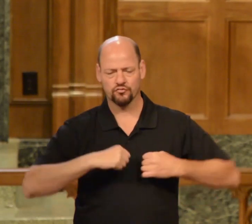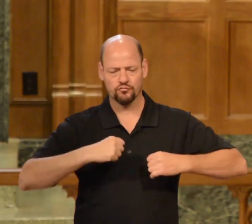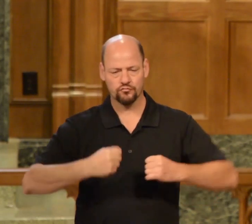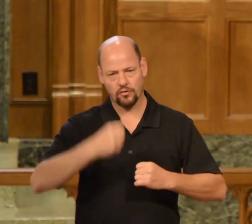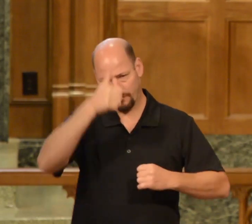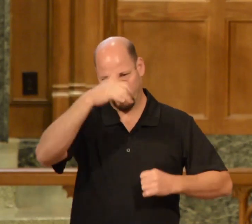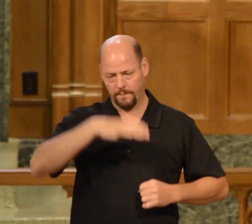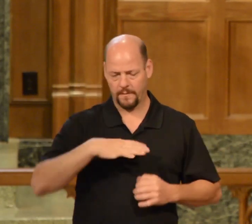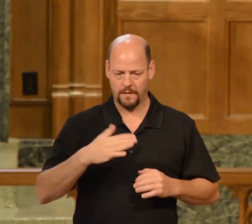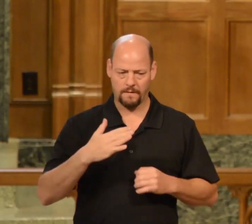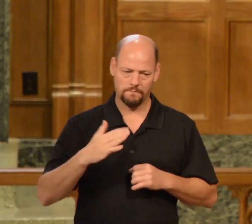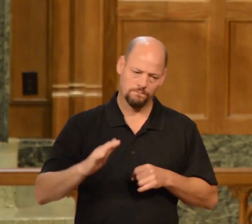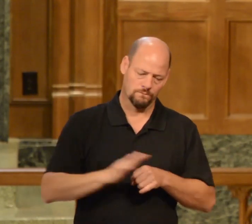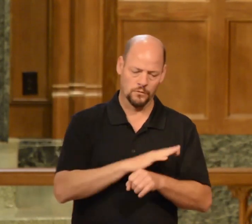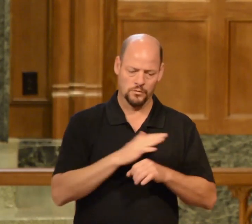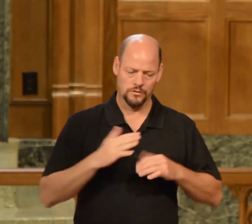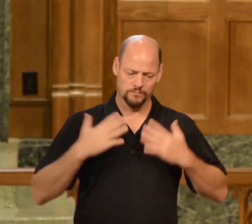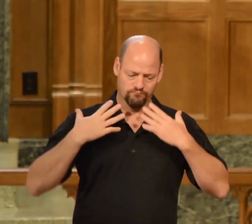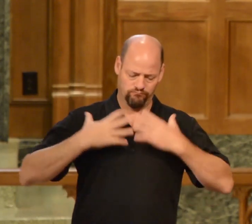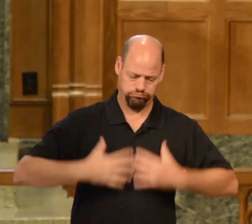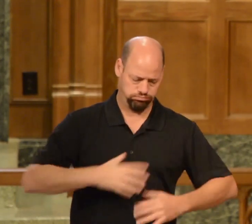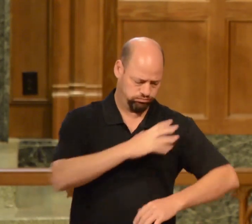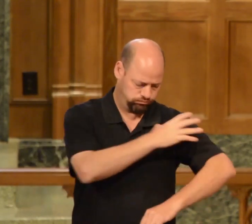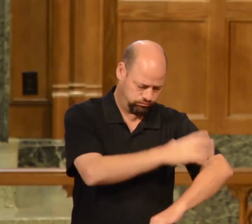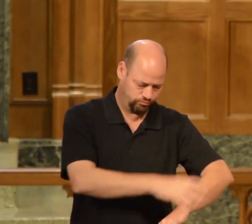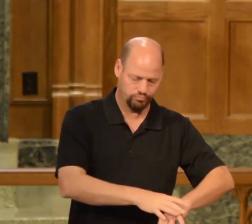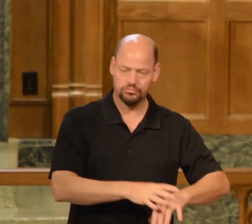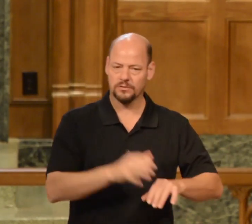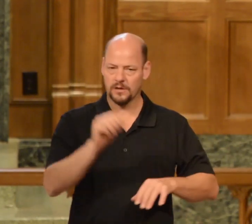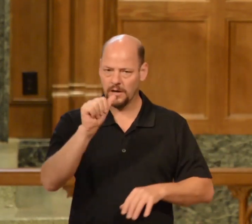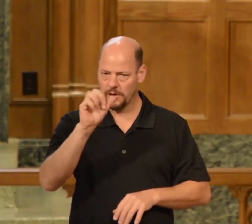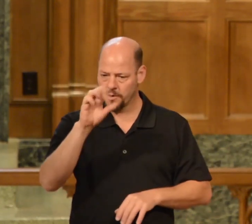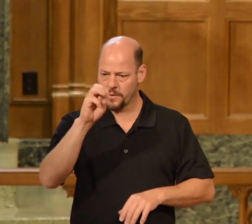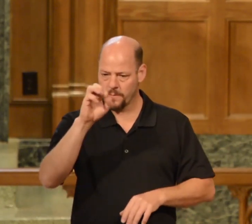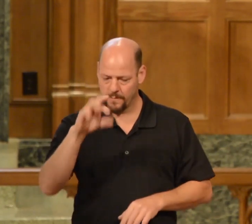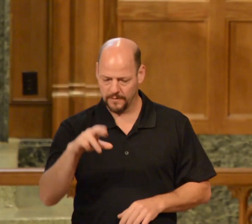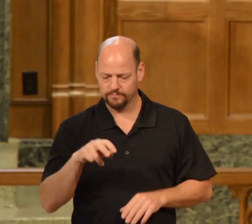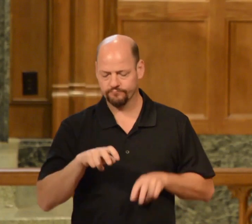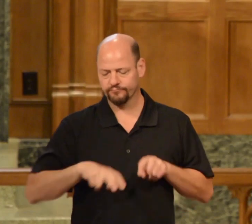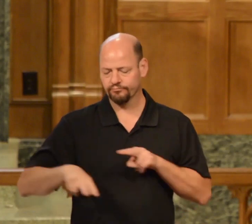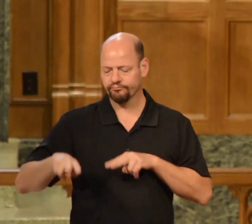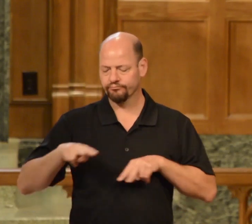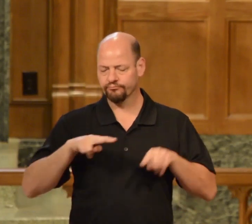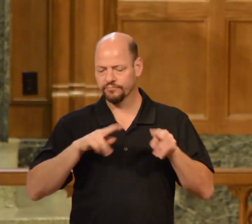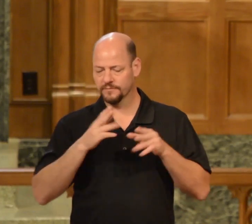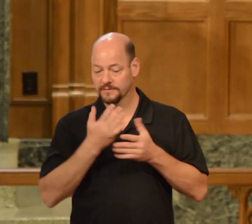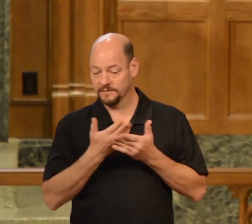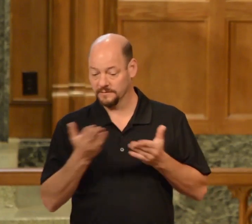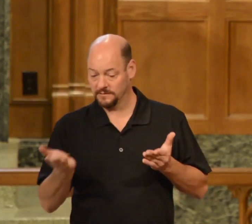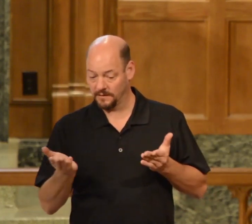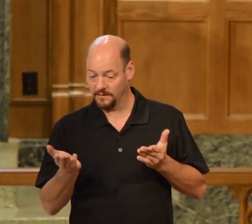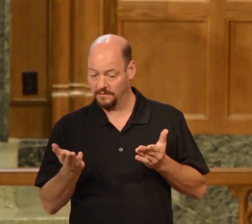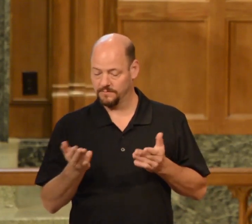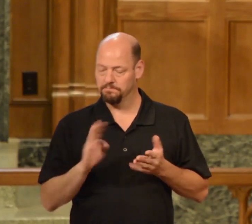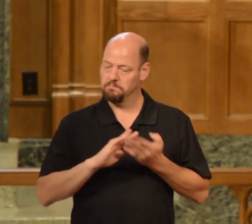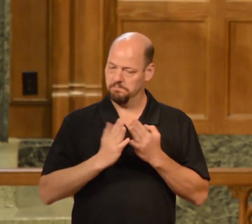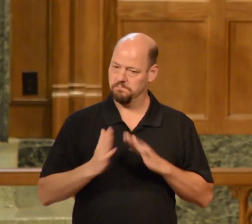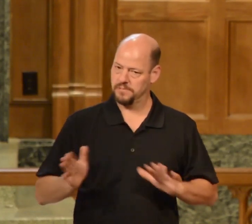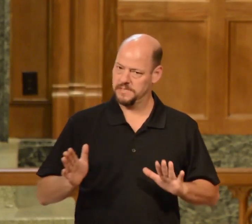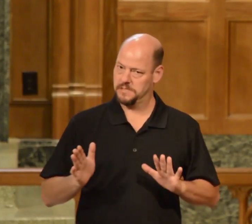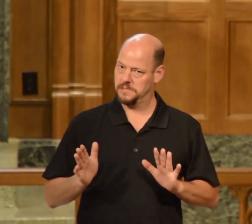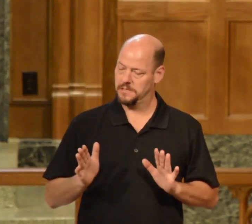fully armored, sits over his goods, all of his stuff is at peace, but when a stronger than he comes, he